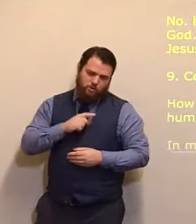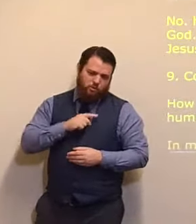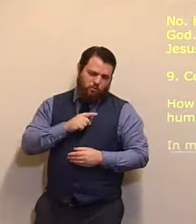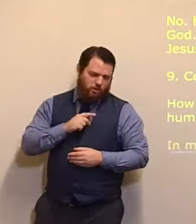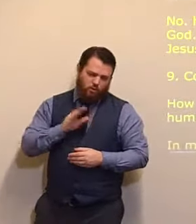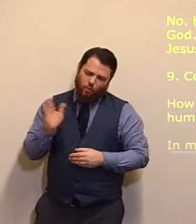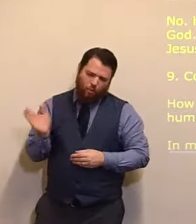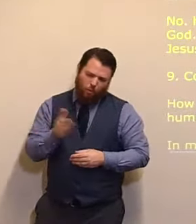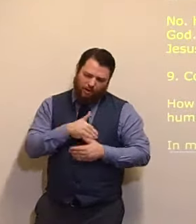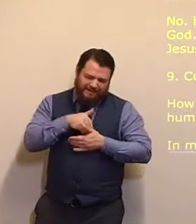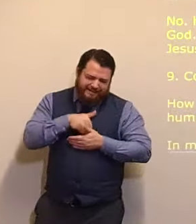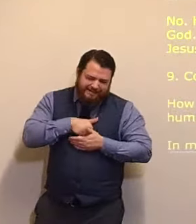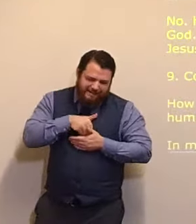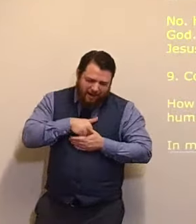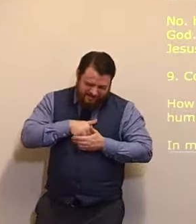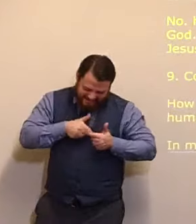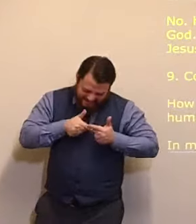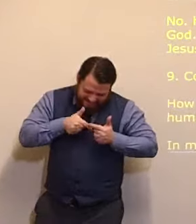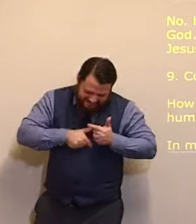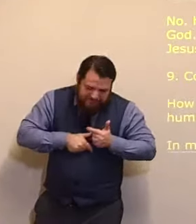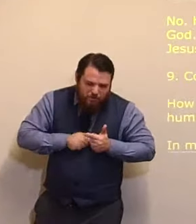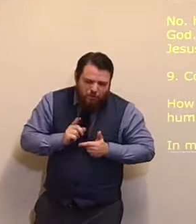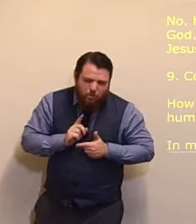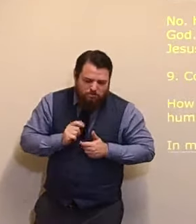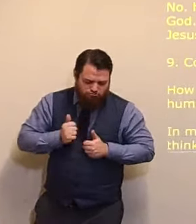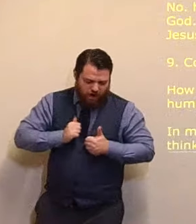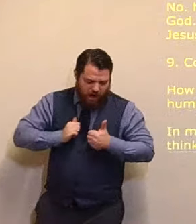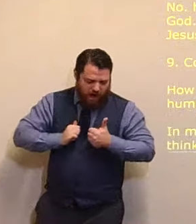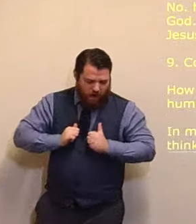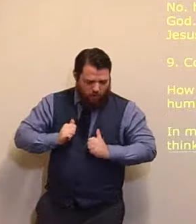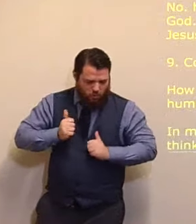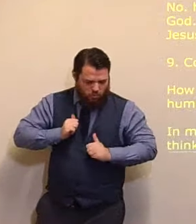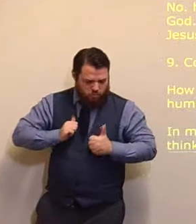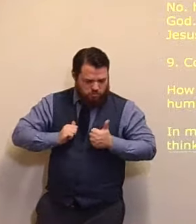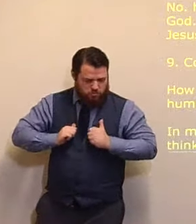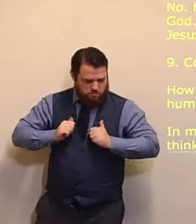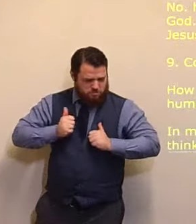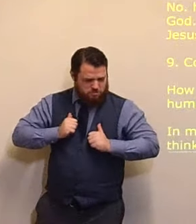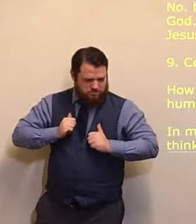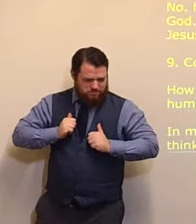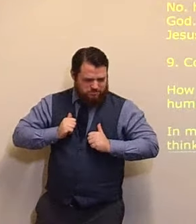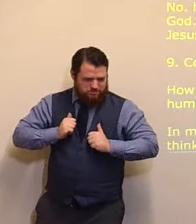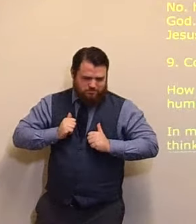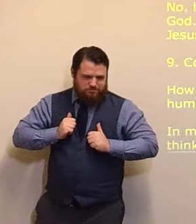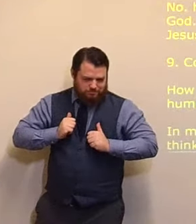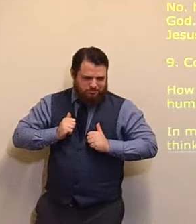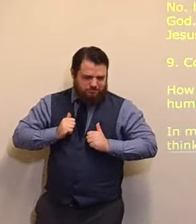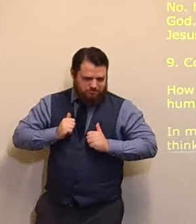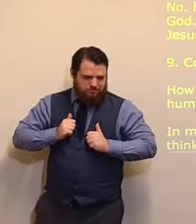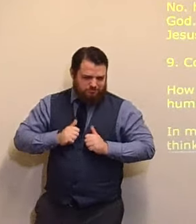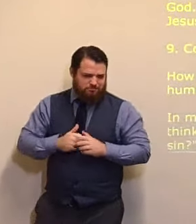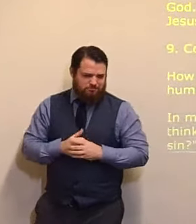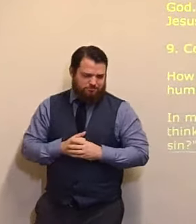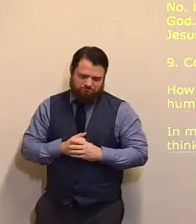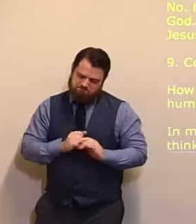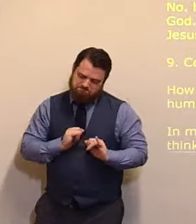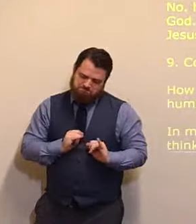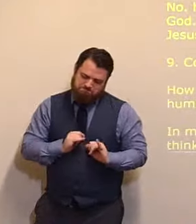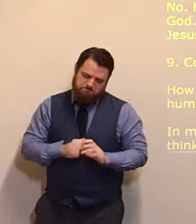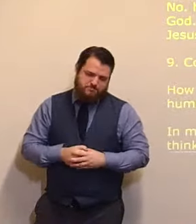proud people. Proud. Full of ourselves. But, in verse 25, you can see, that